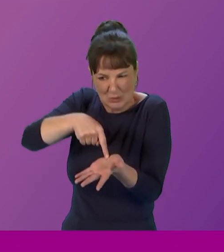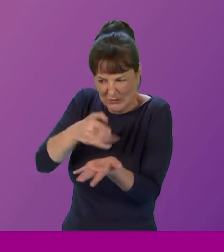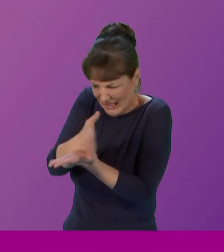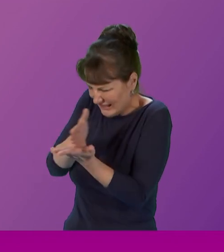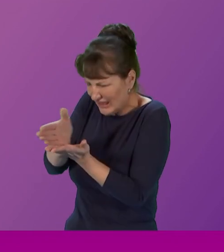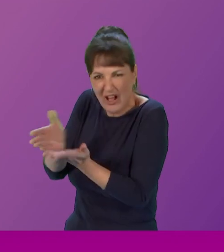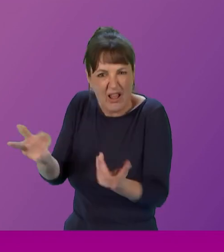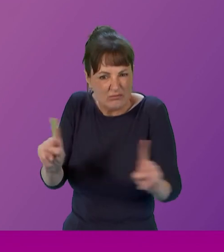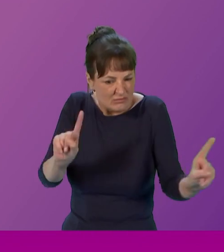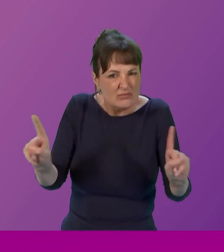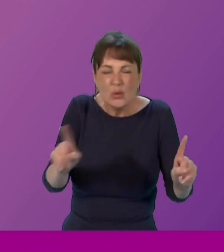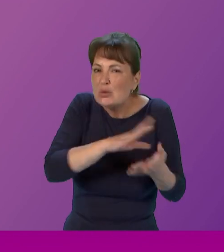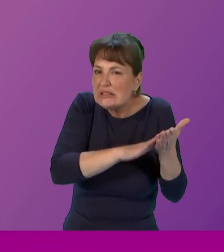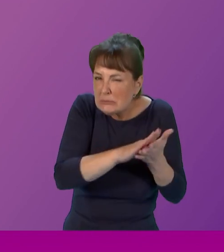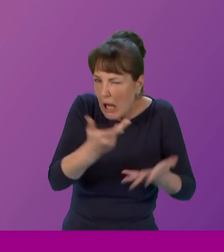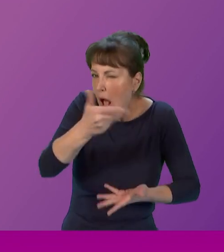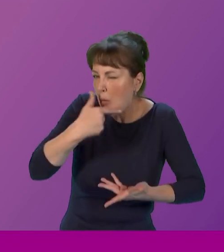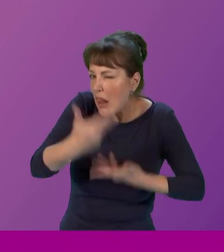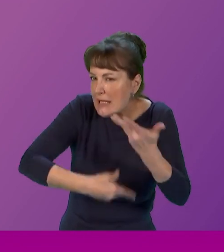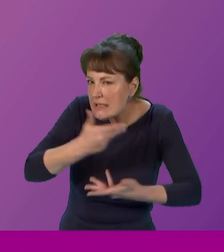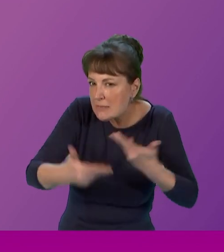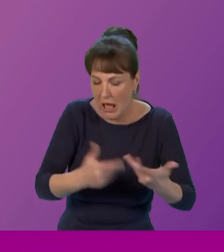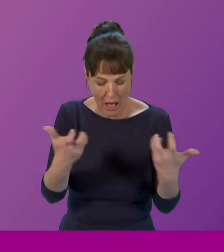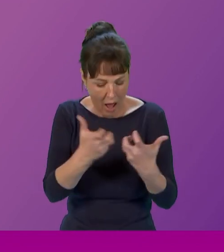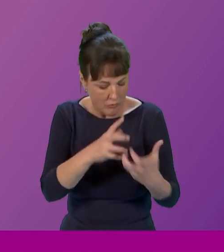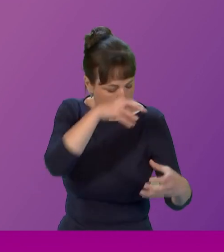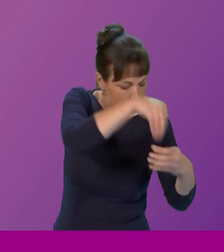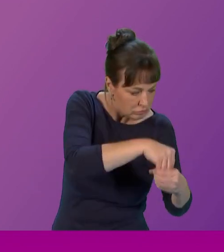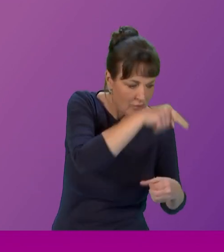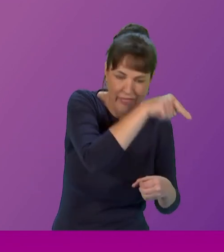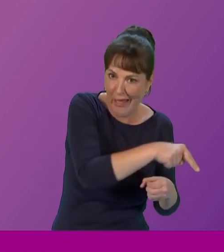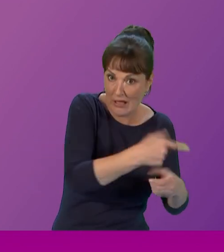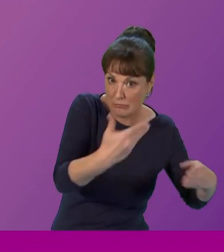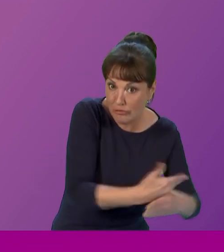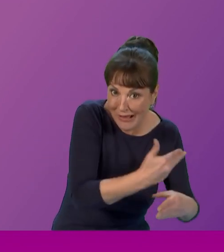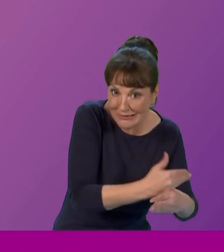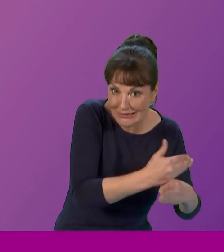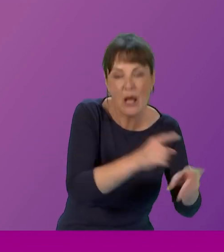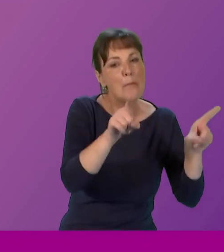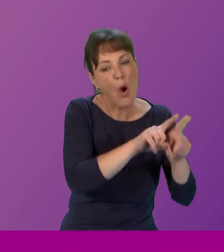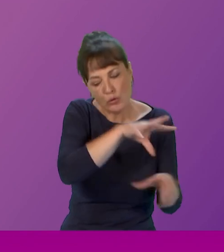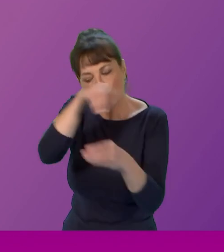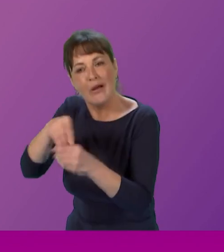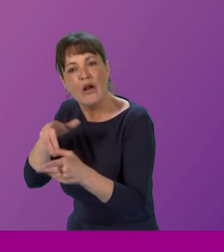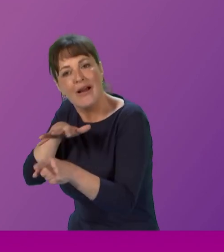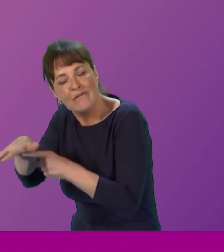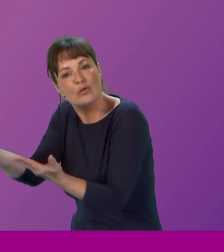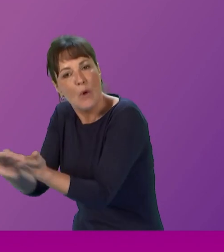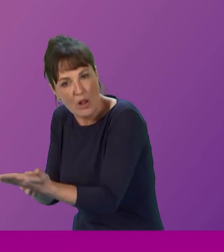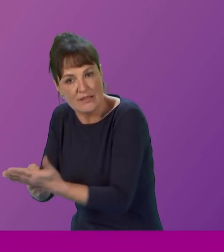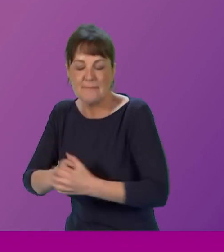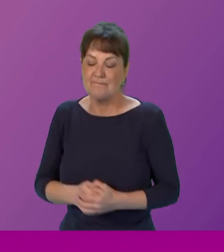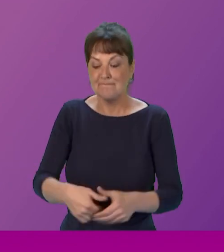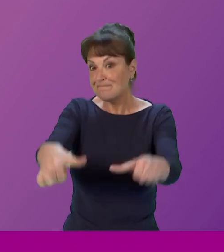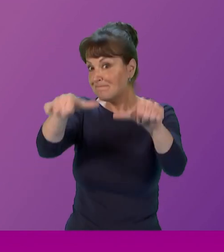to engaging in development practice and in knowledge production on gender equality in the contemporary moment I'll then shine